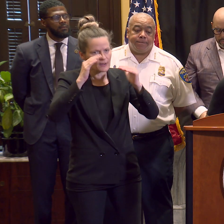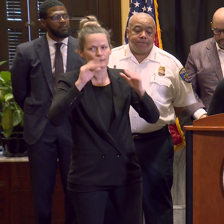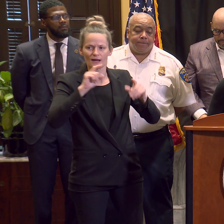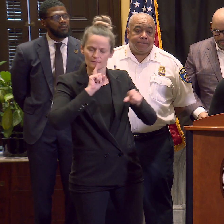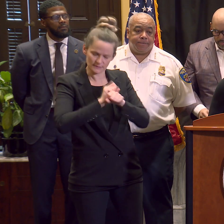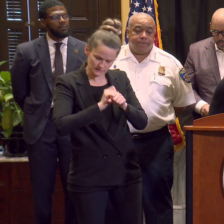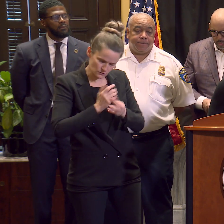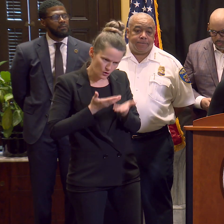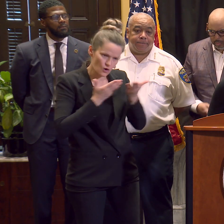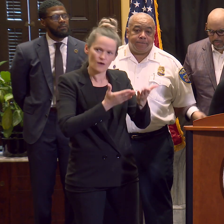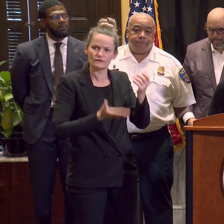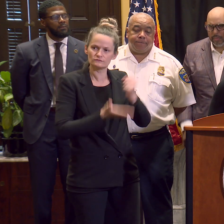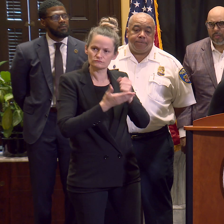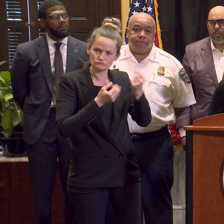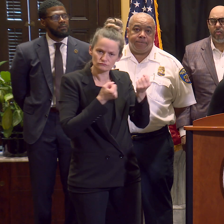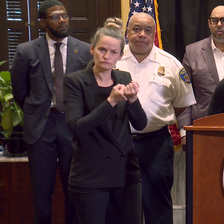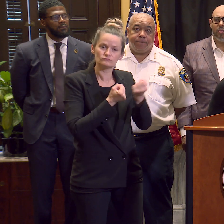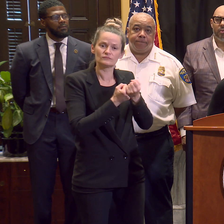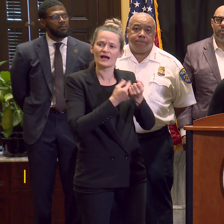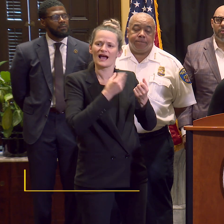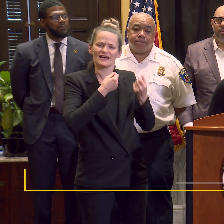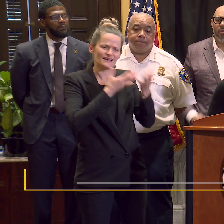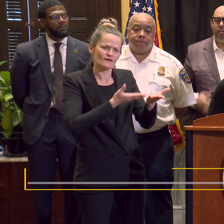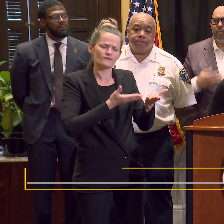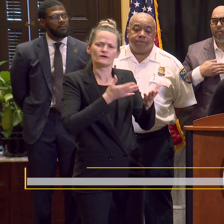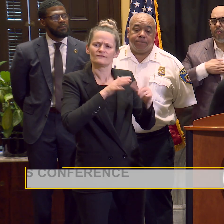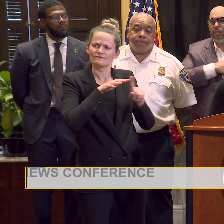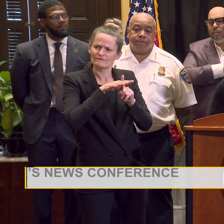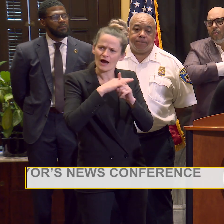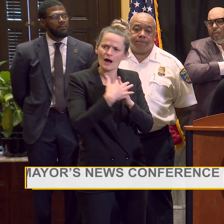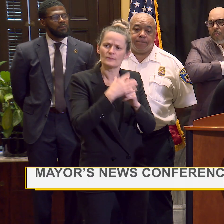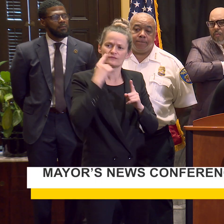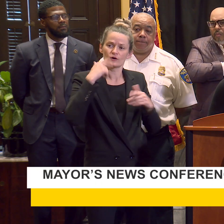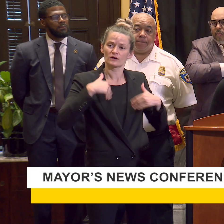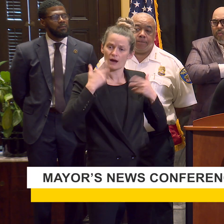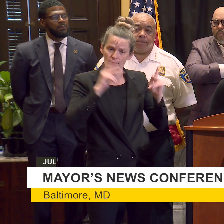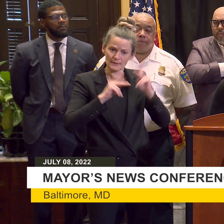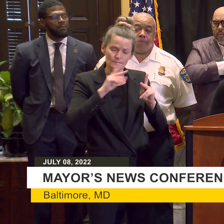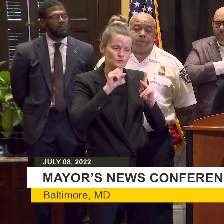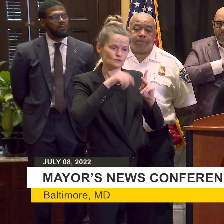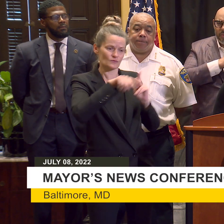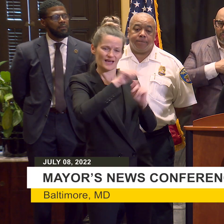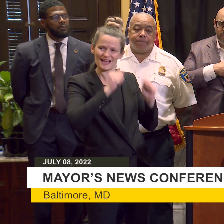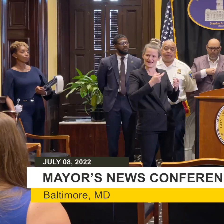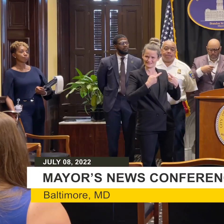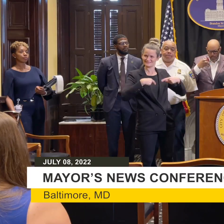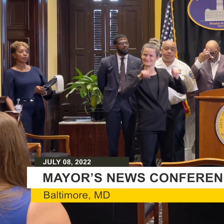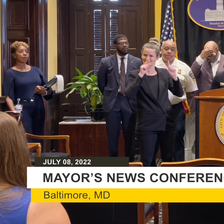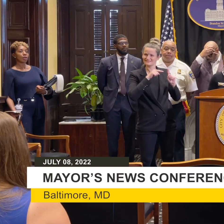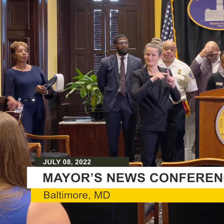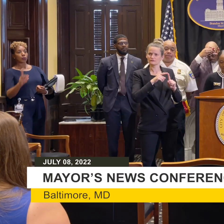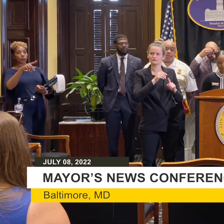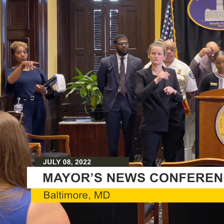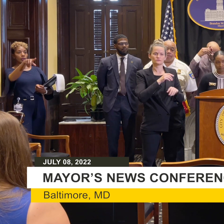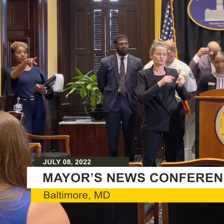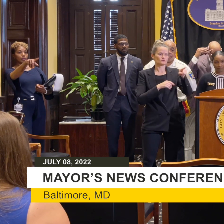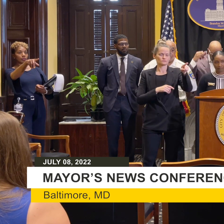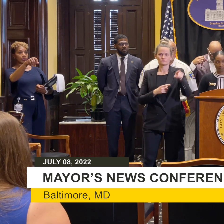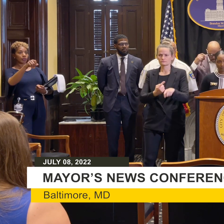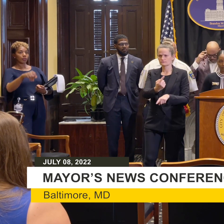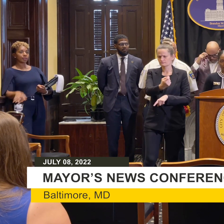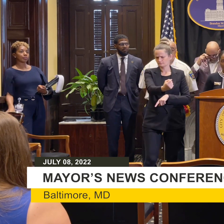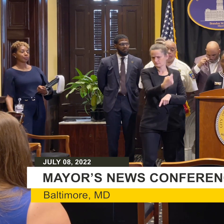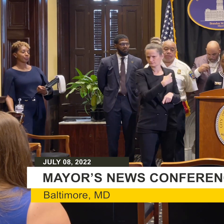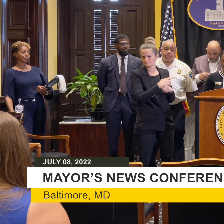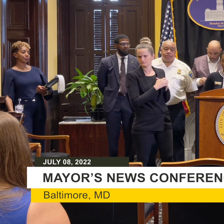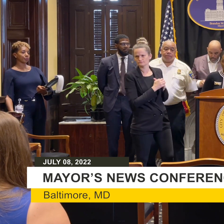cultivating an environment where our young people can succeed in this city and are not forced to corners to squeegee. That